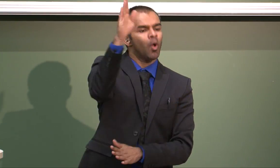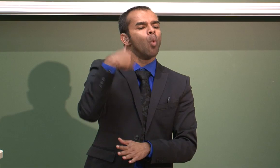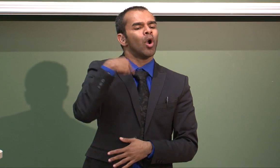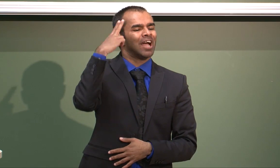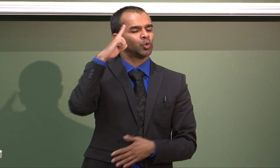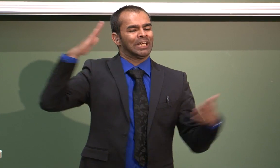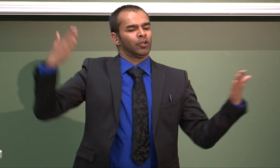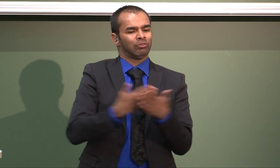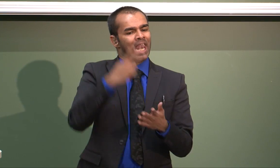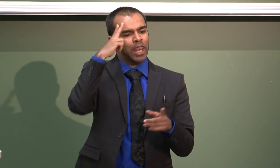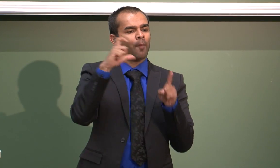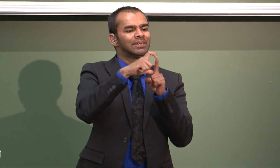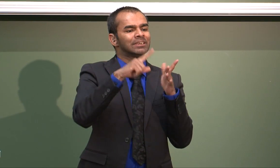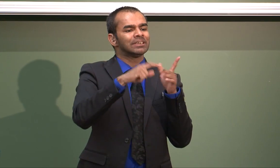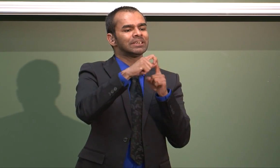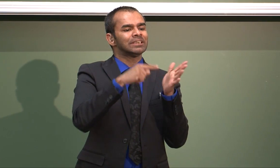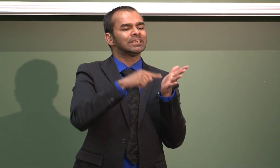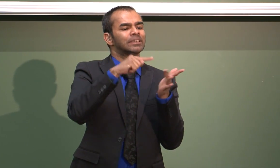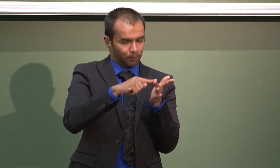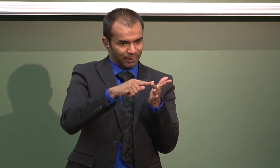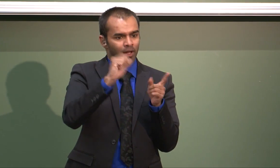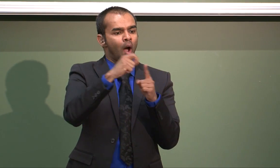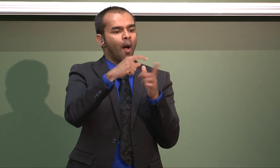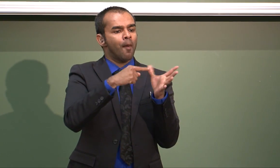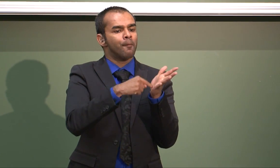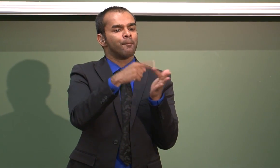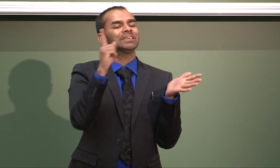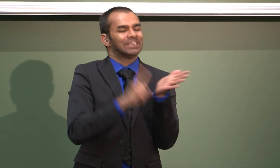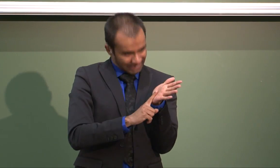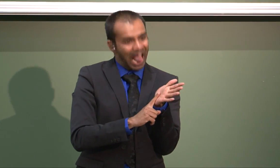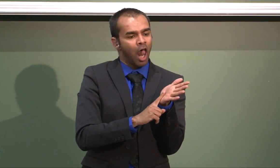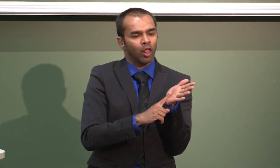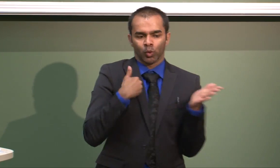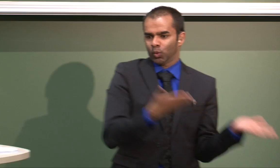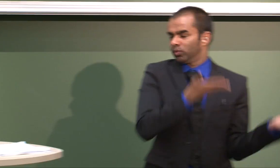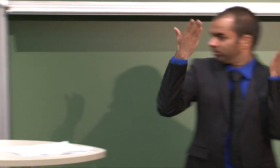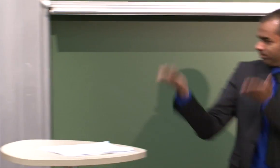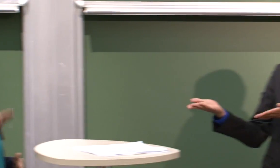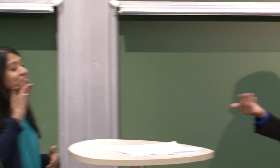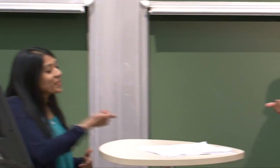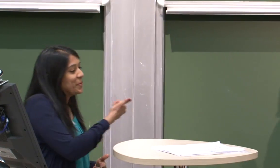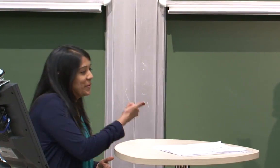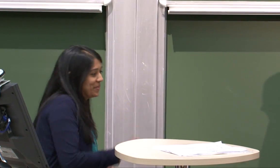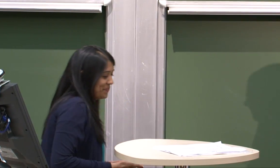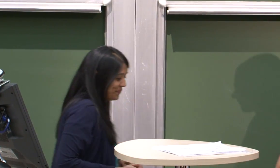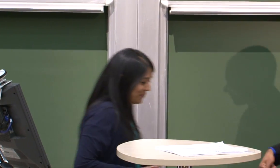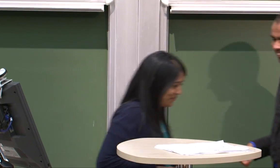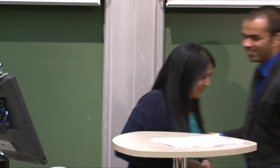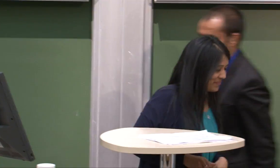who's had a lot of experience through university and I'd like to introduce her. Her name is Dipti Patel, so I'll pass over to Dipti now.